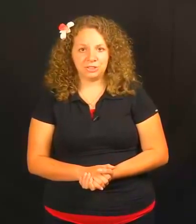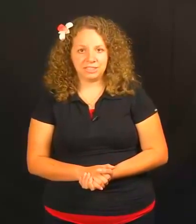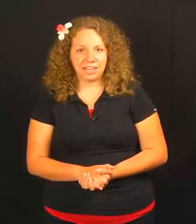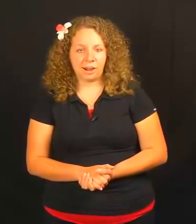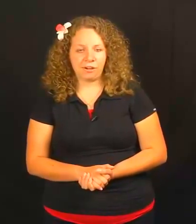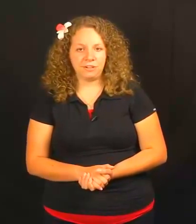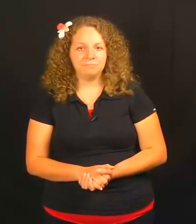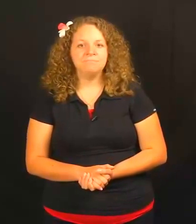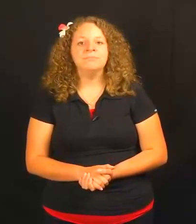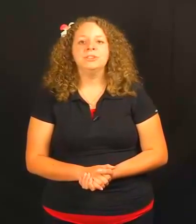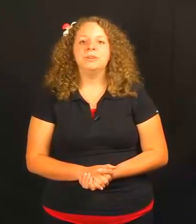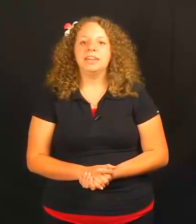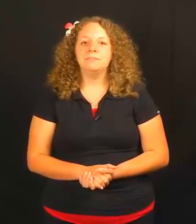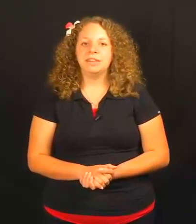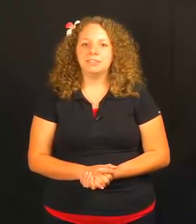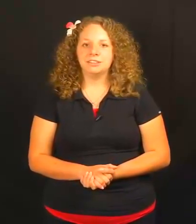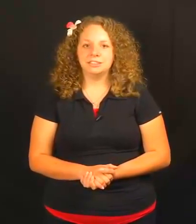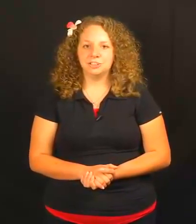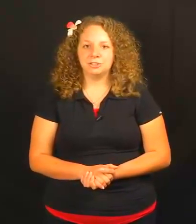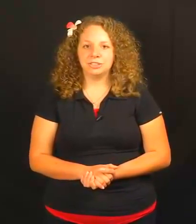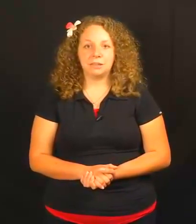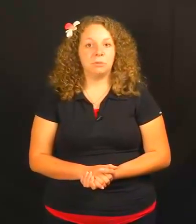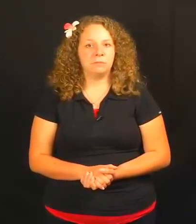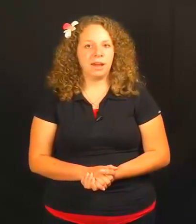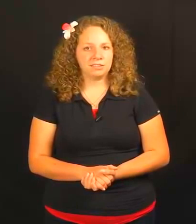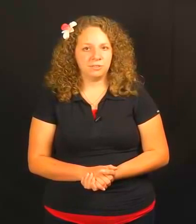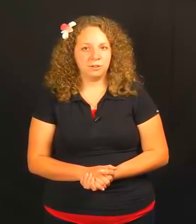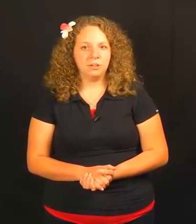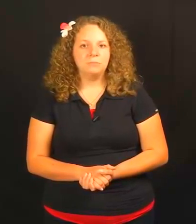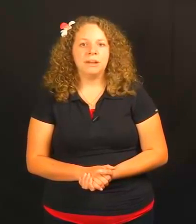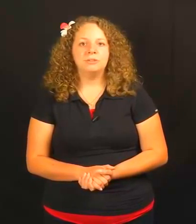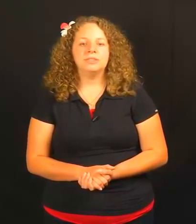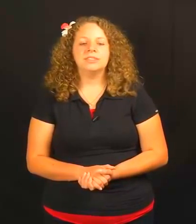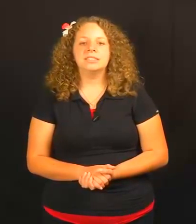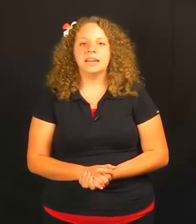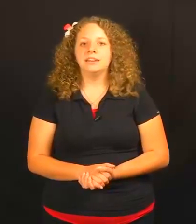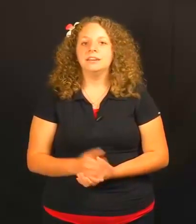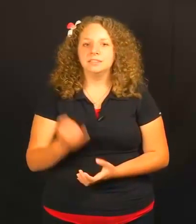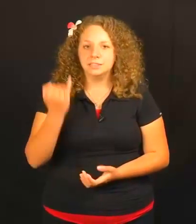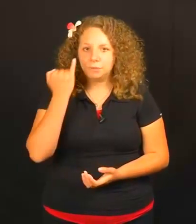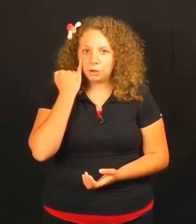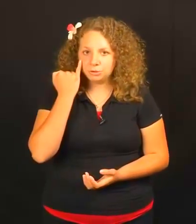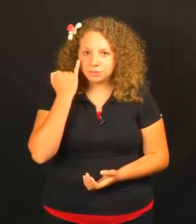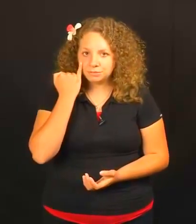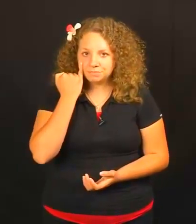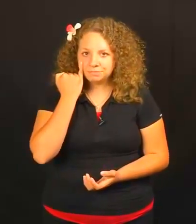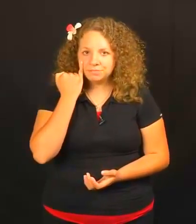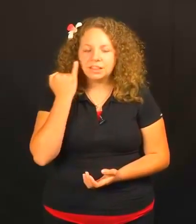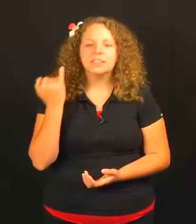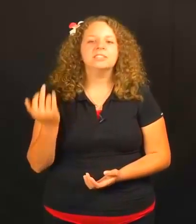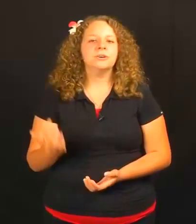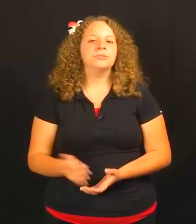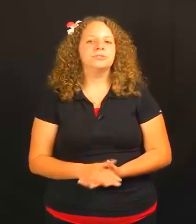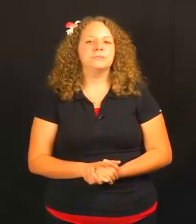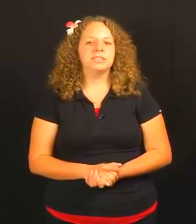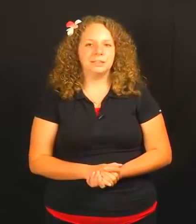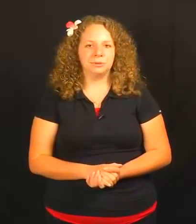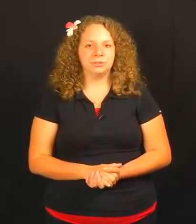sign, however, you can make the conditional sign more impactful by using the sign SUPPOSE. Let's go through some examples